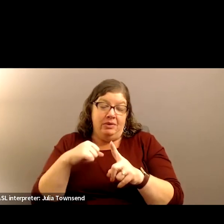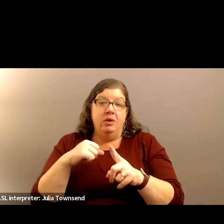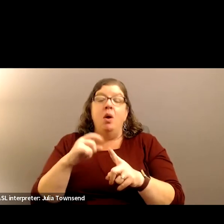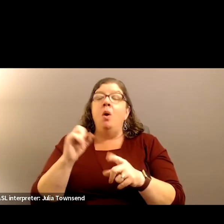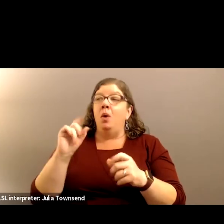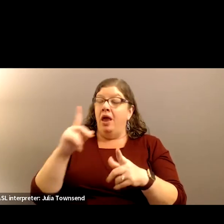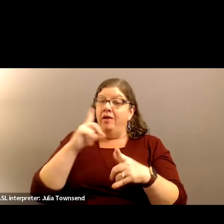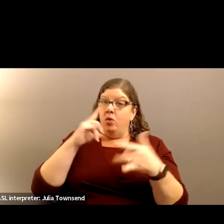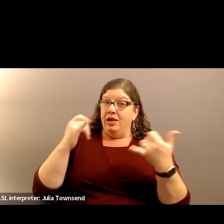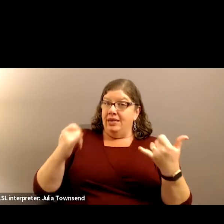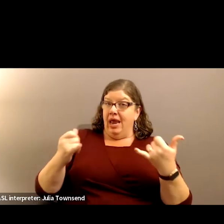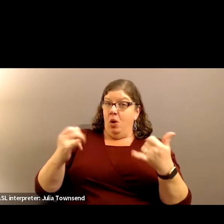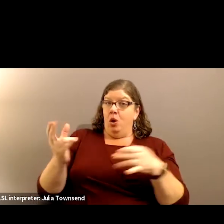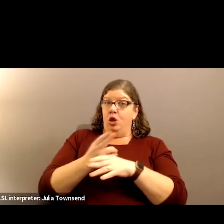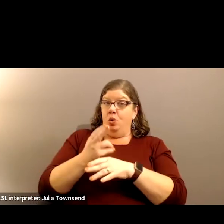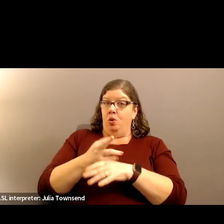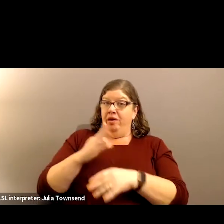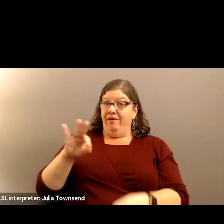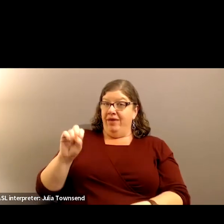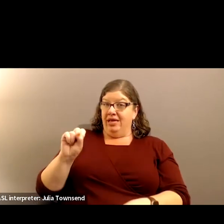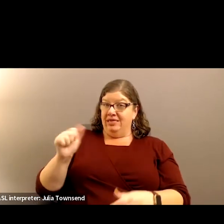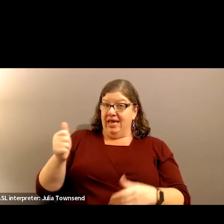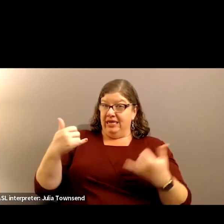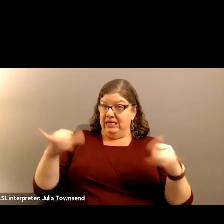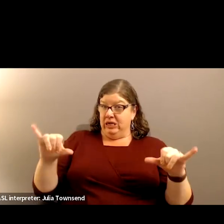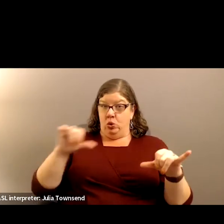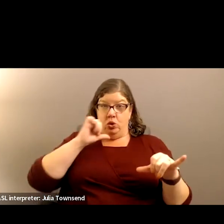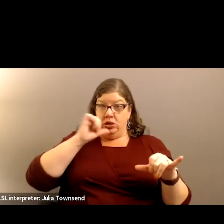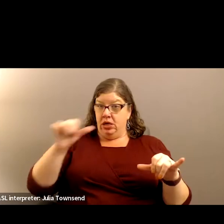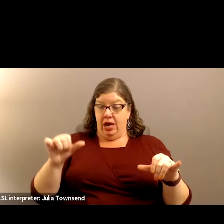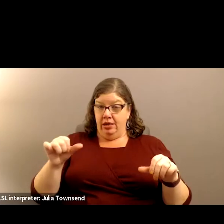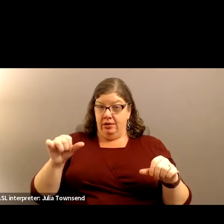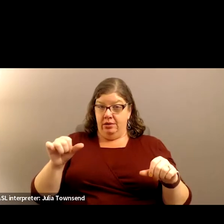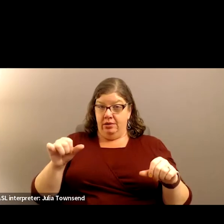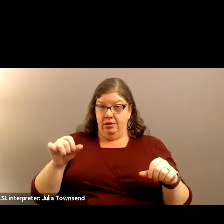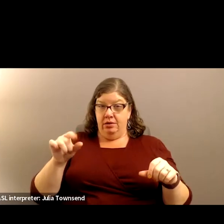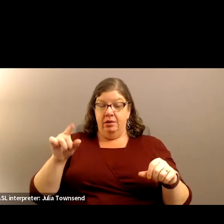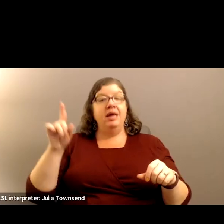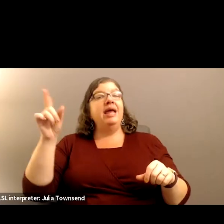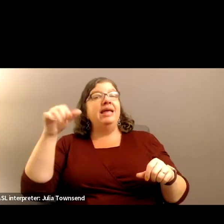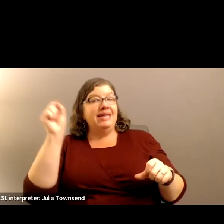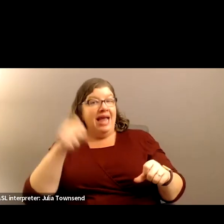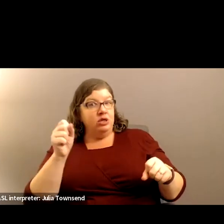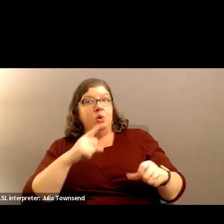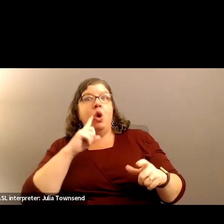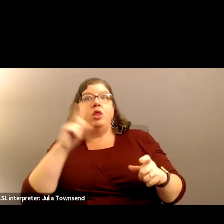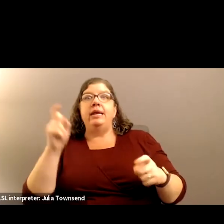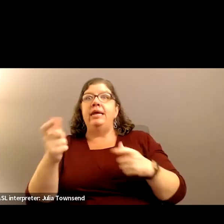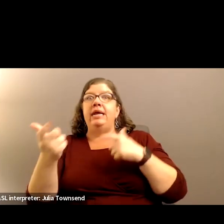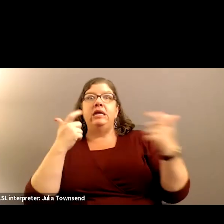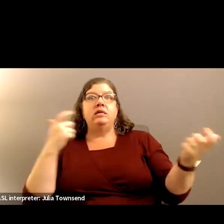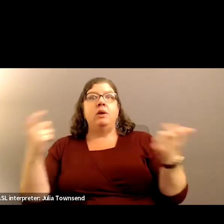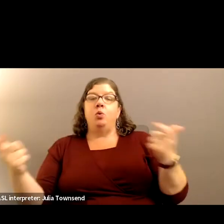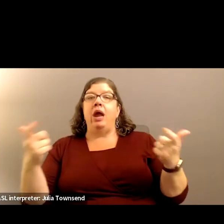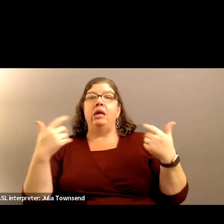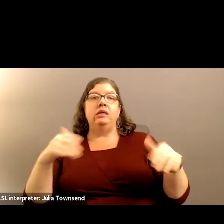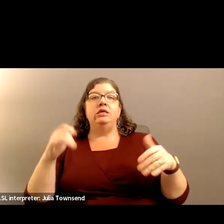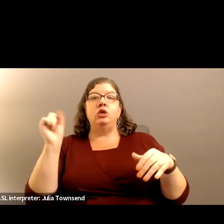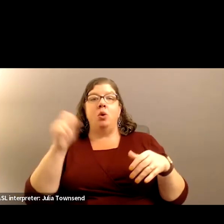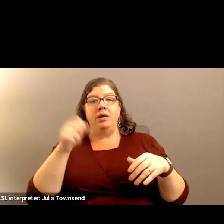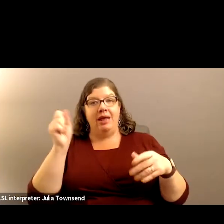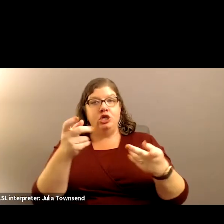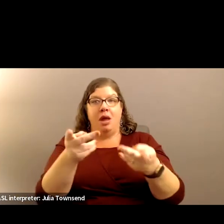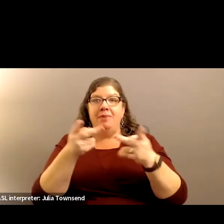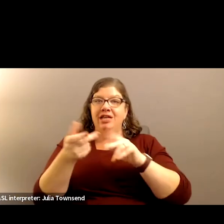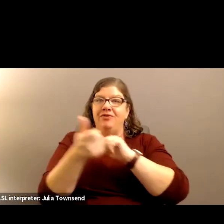meantime, are we not using FSA anymore for this services? Oh, we absolutely are. The need is great. And so there's a